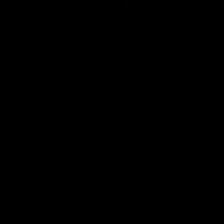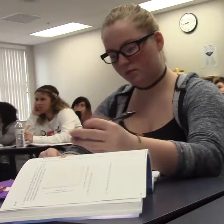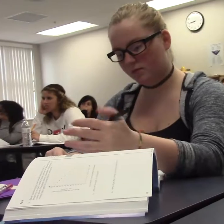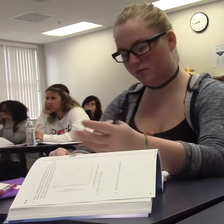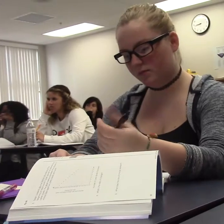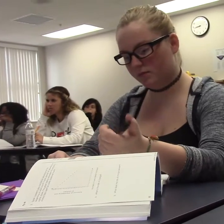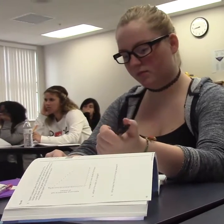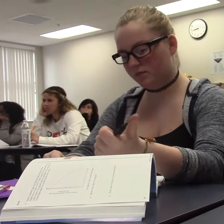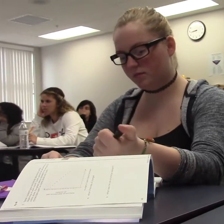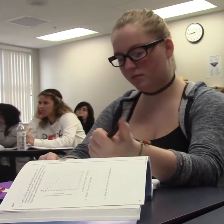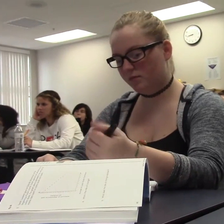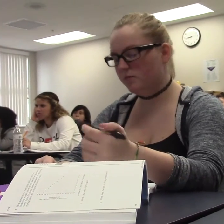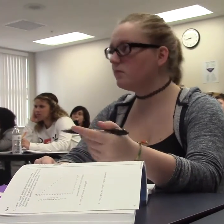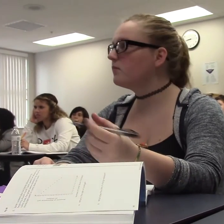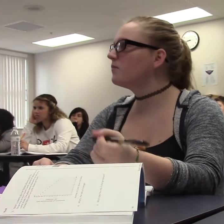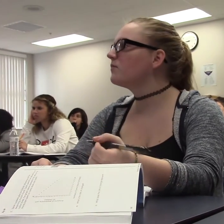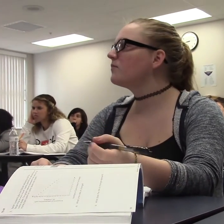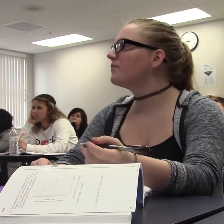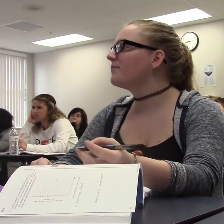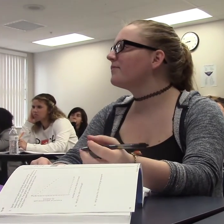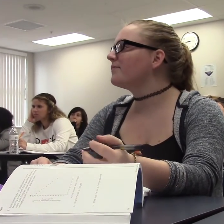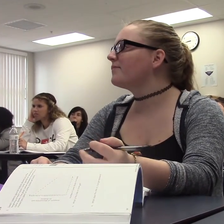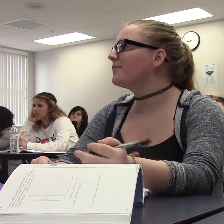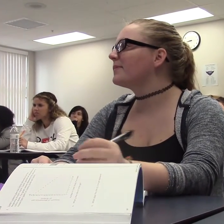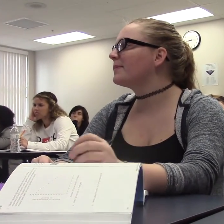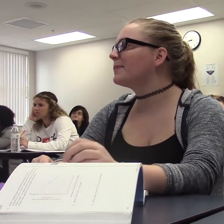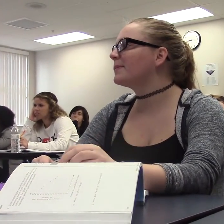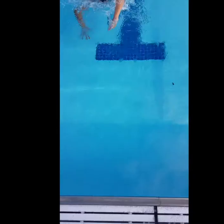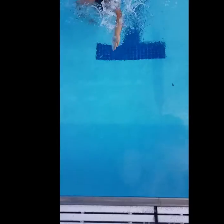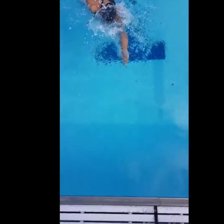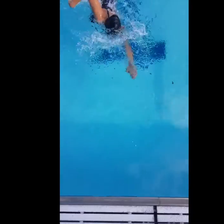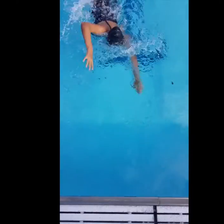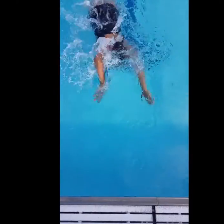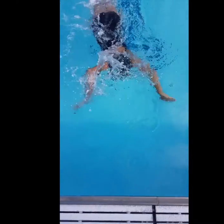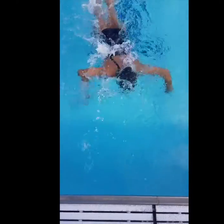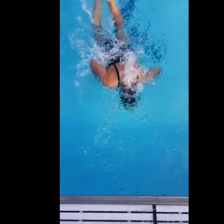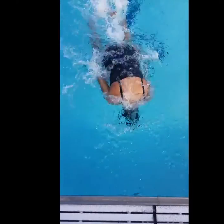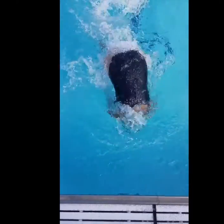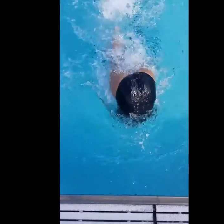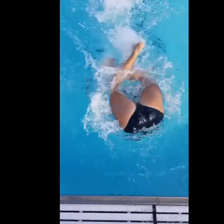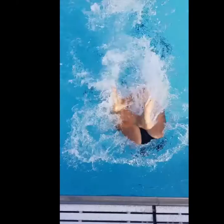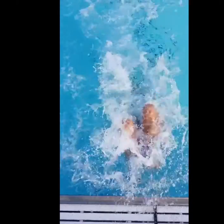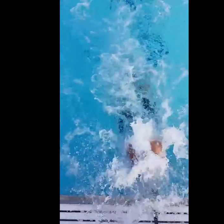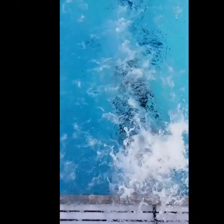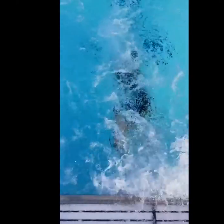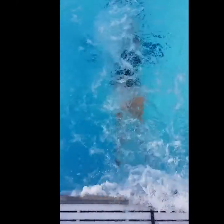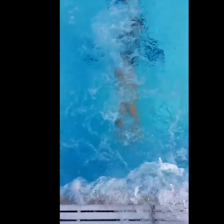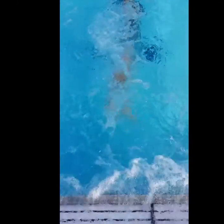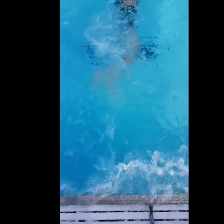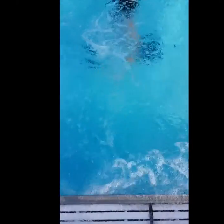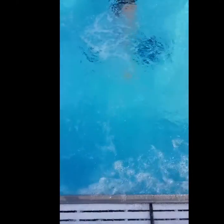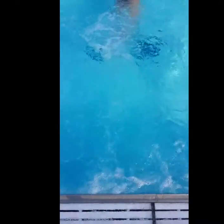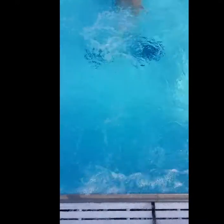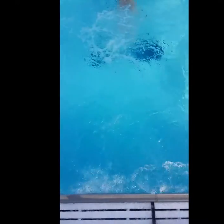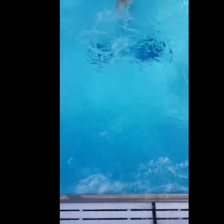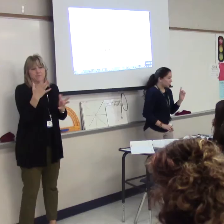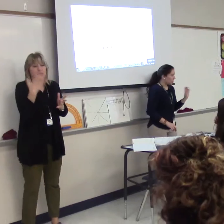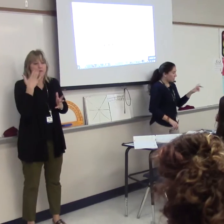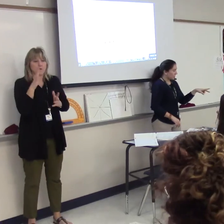Samantha Vaughn is like any other student. She gets good grades, is a member of student council, and is on the swim team. But one thing sets her apart. She's